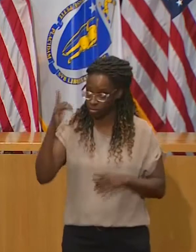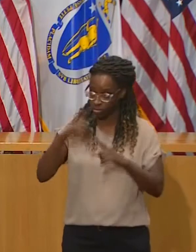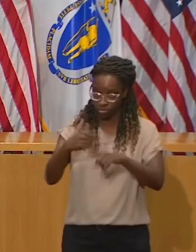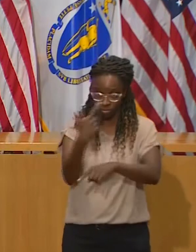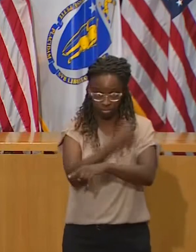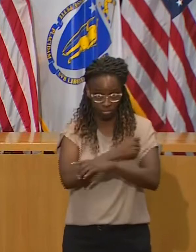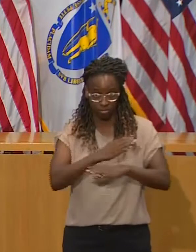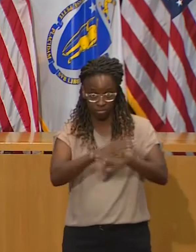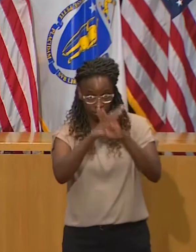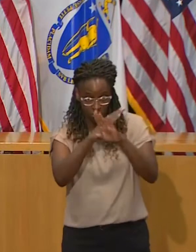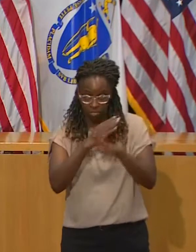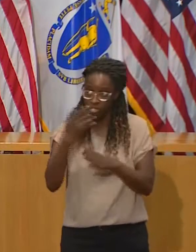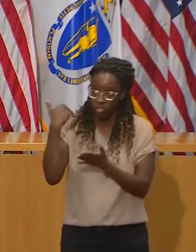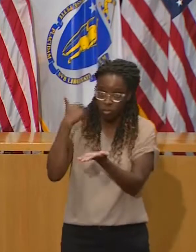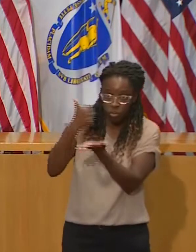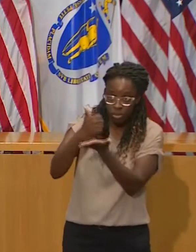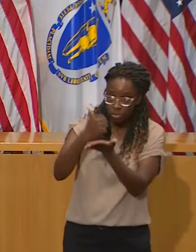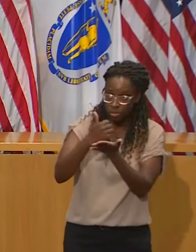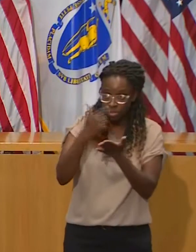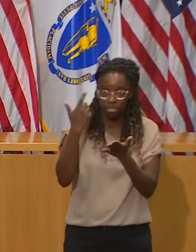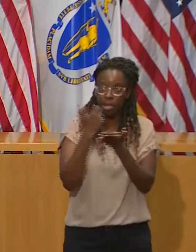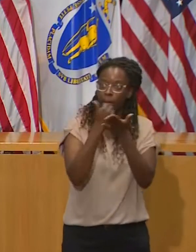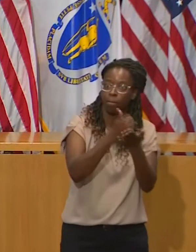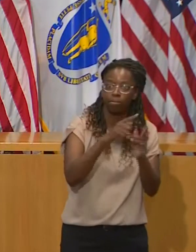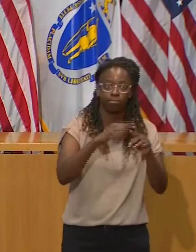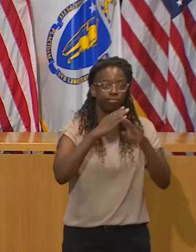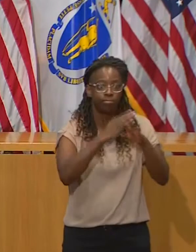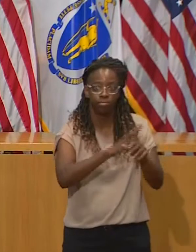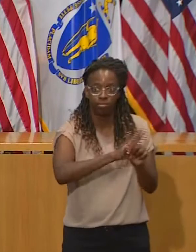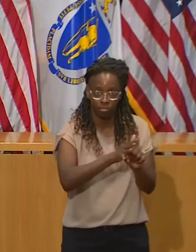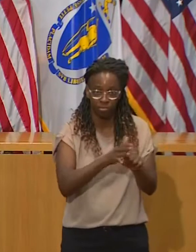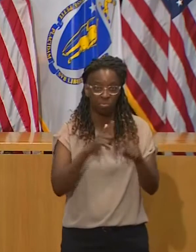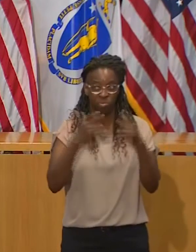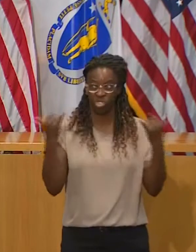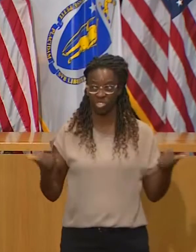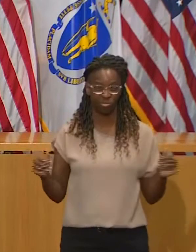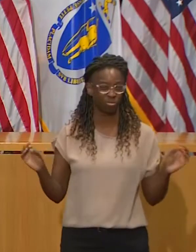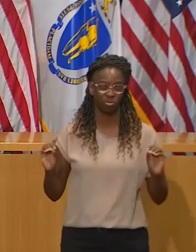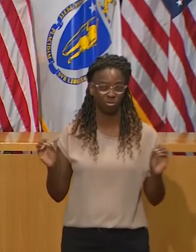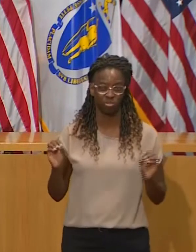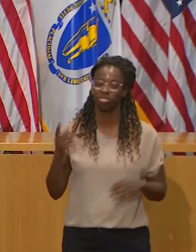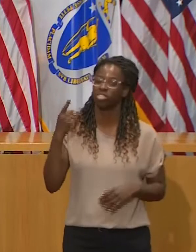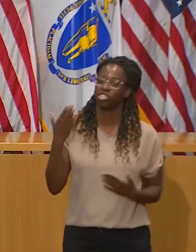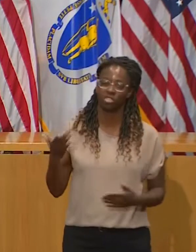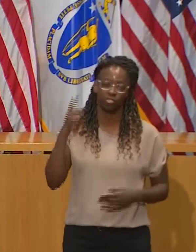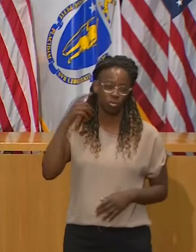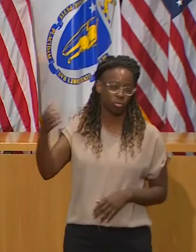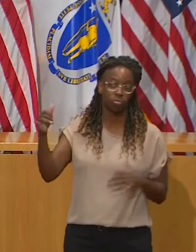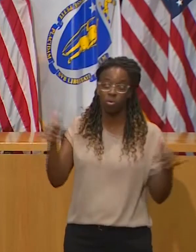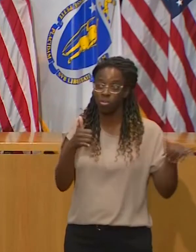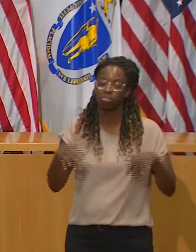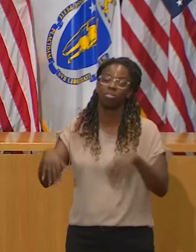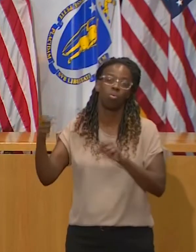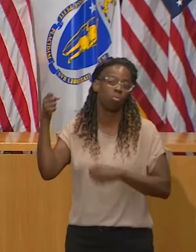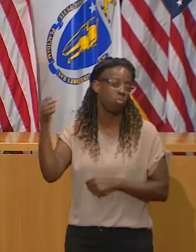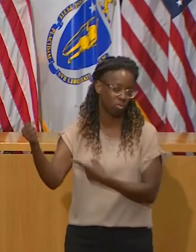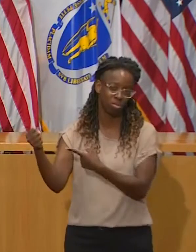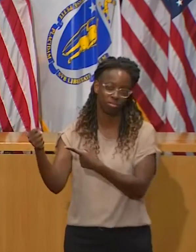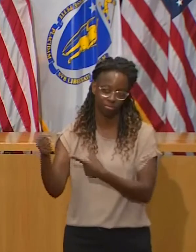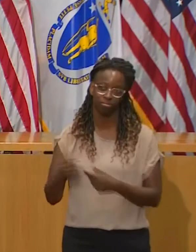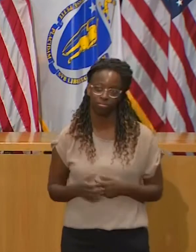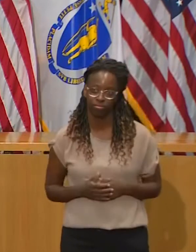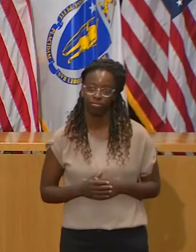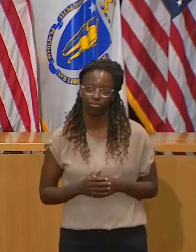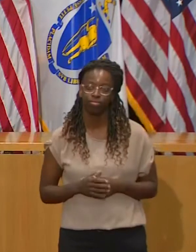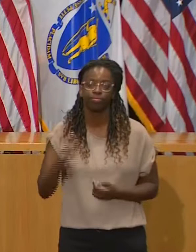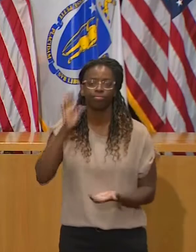cases, a lot of the information that we've gathered and Mary Lou will talk a little more about this in a minute makes clear that it is